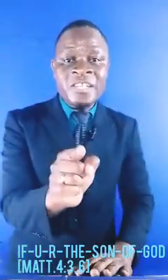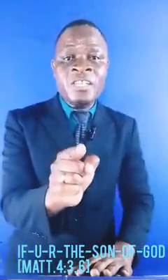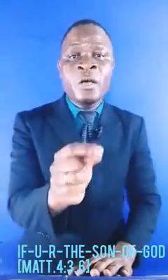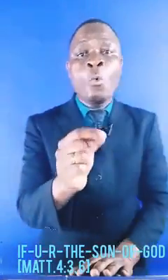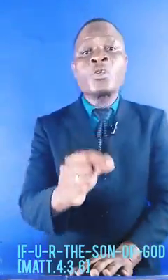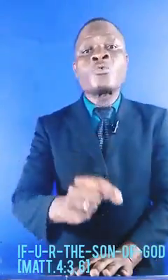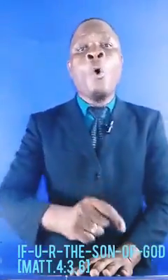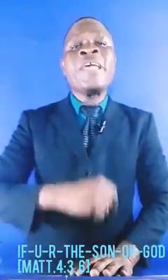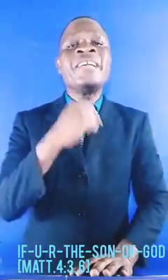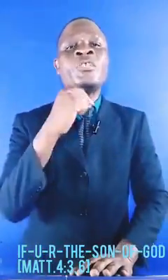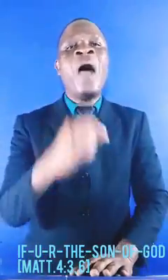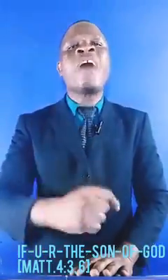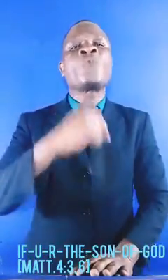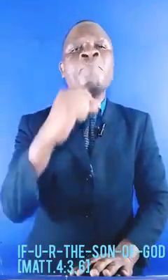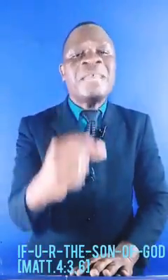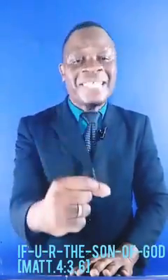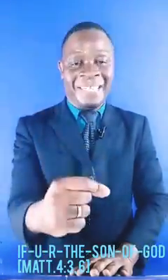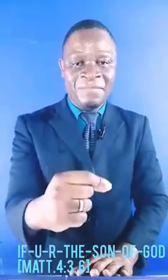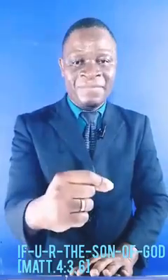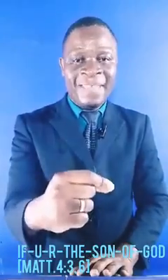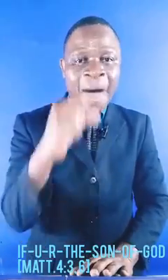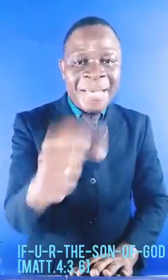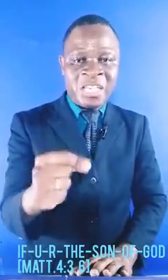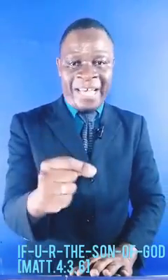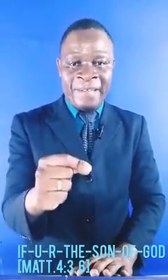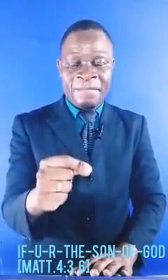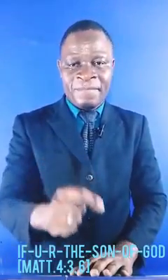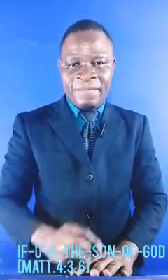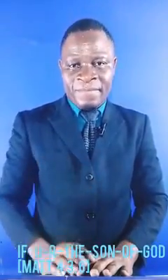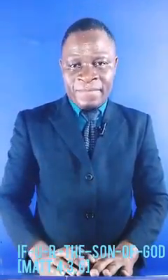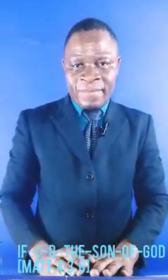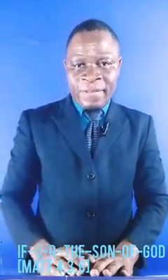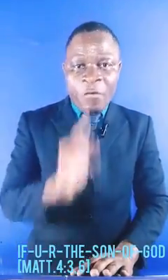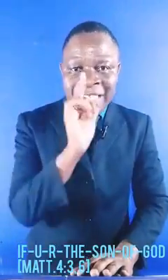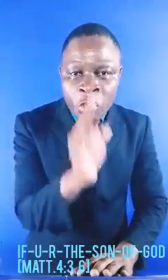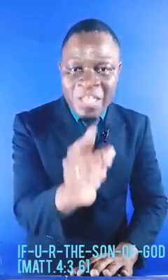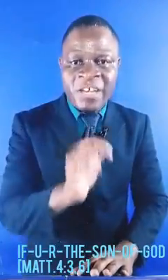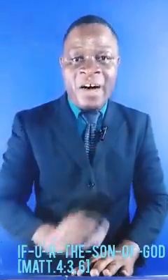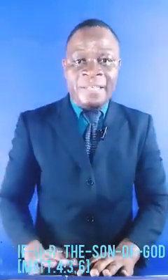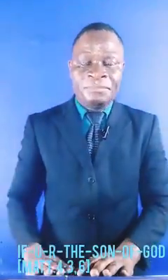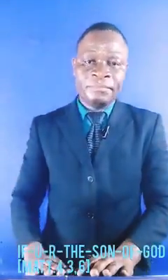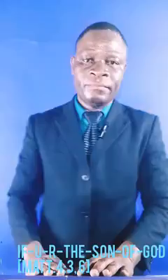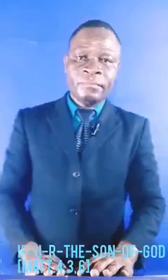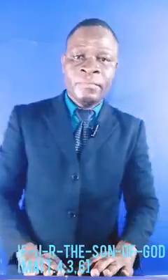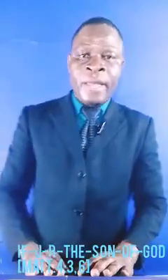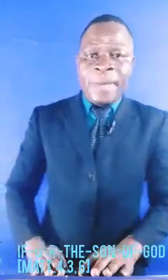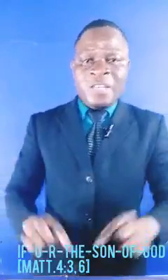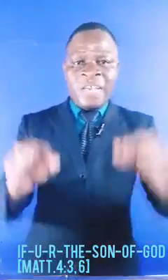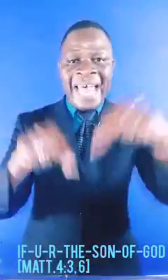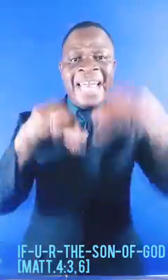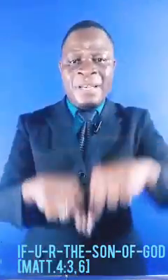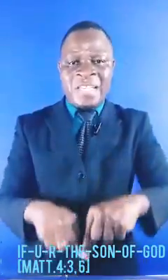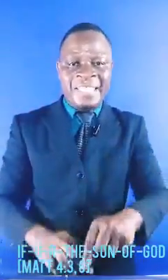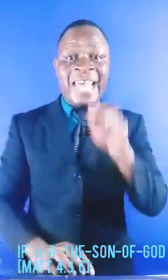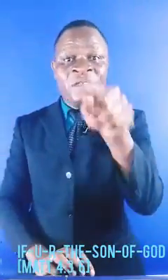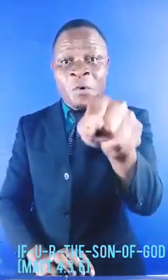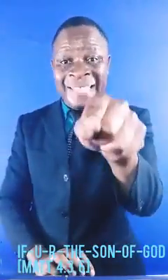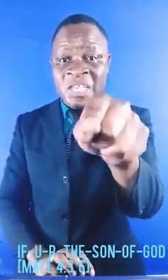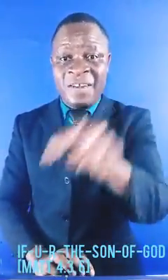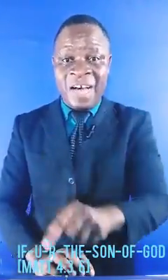was going to have committed, a mistake, of distrusting God. Because if the enemy says, if you are the son of